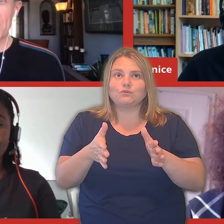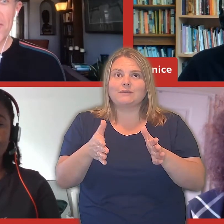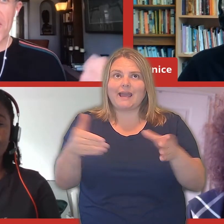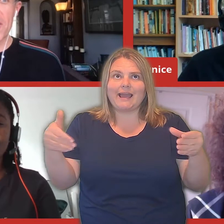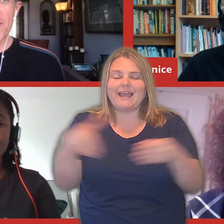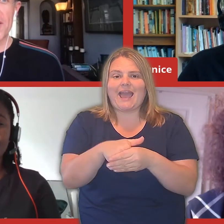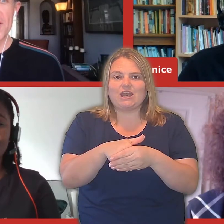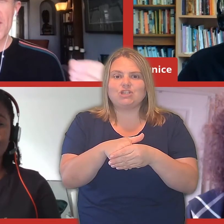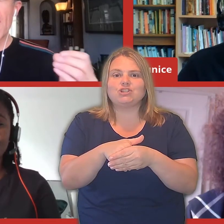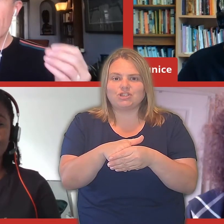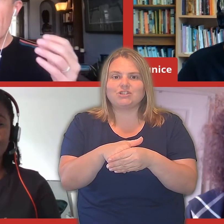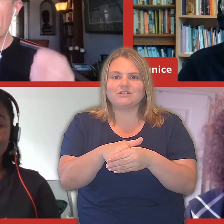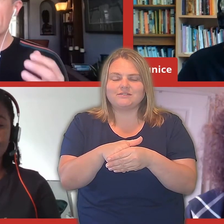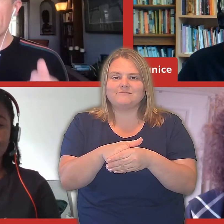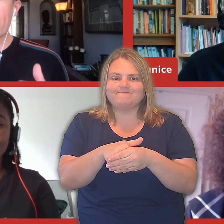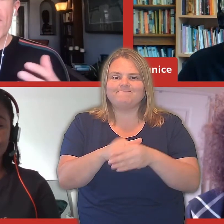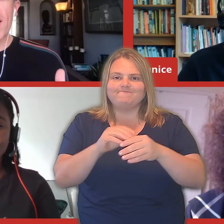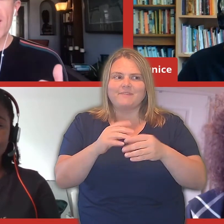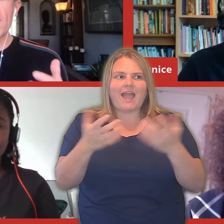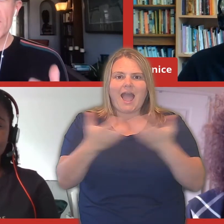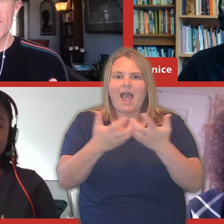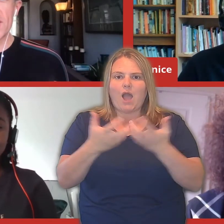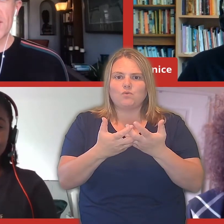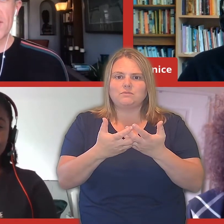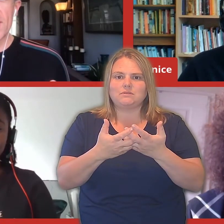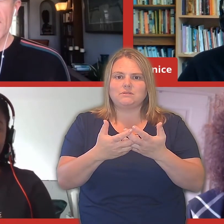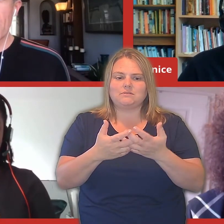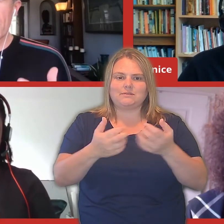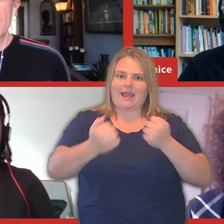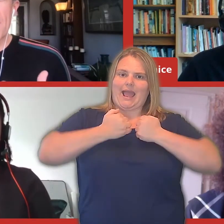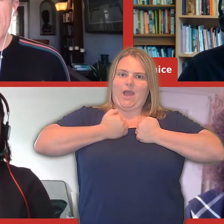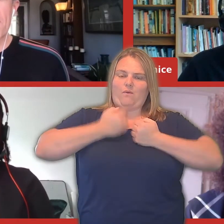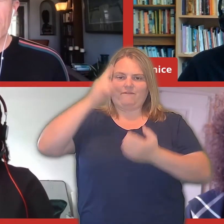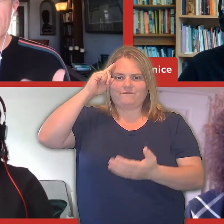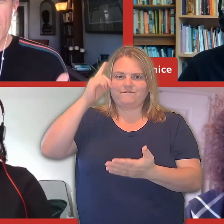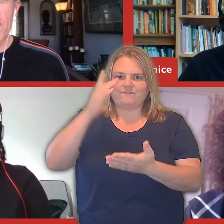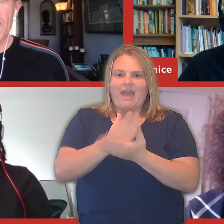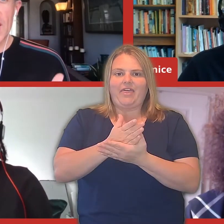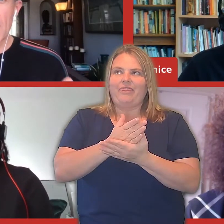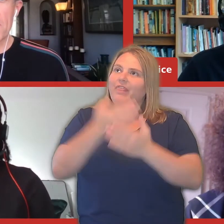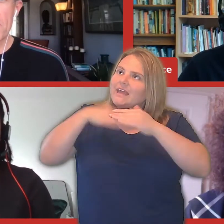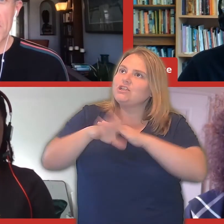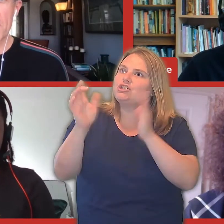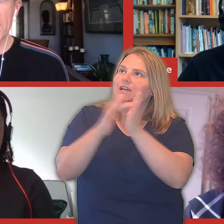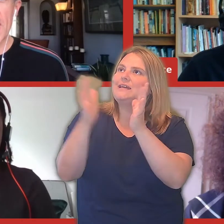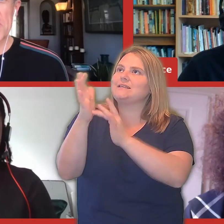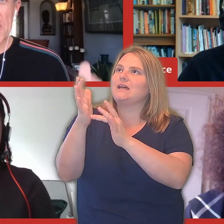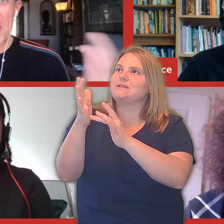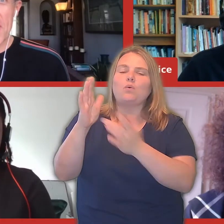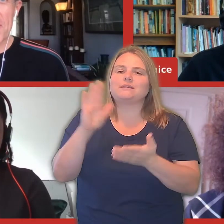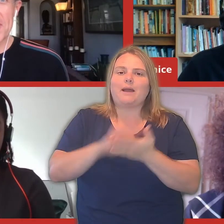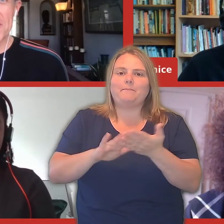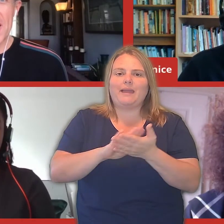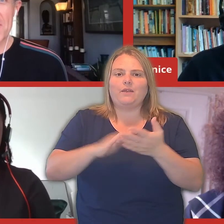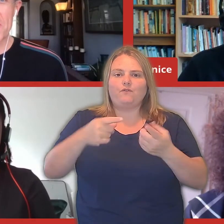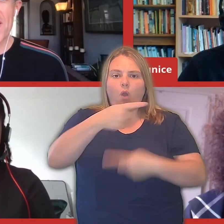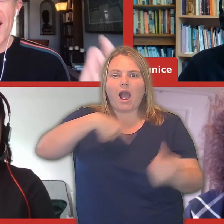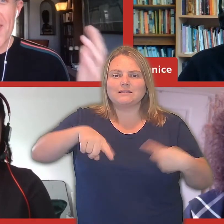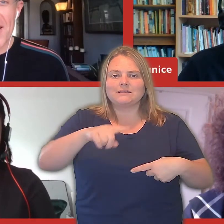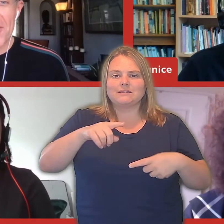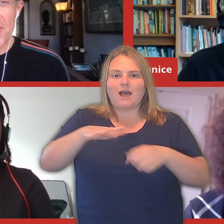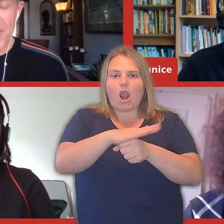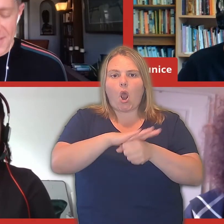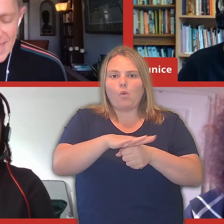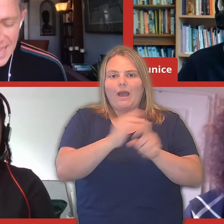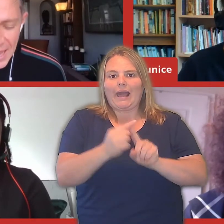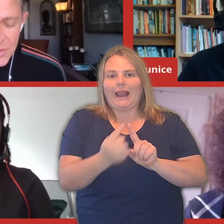So that's a question for all of us is how does our faith in Jesus, what does that mean for us locally and political engagement? A great question to leave us with.